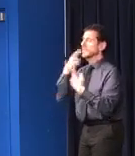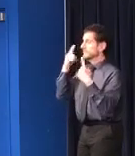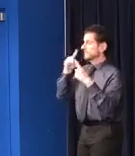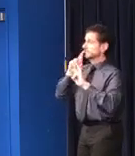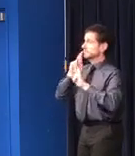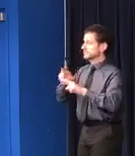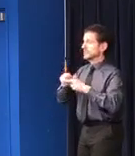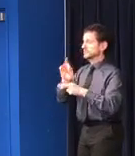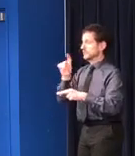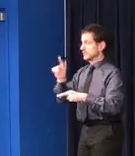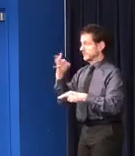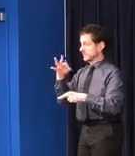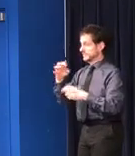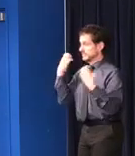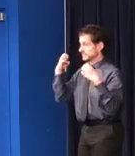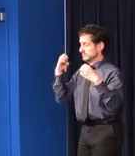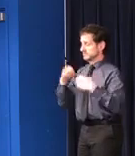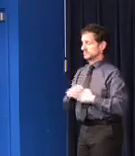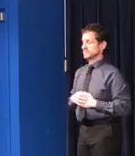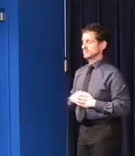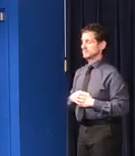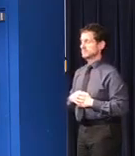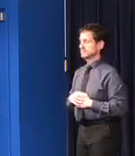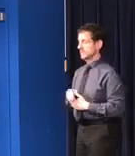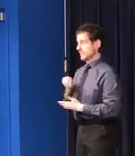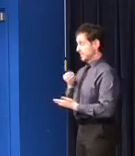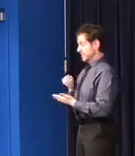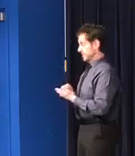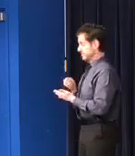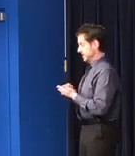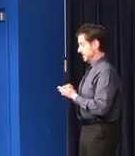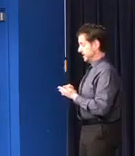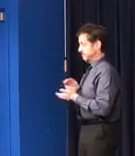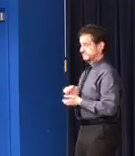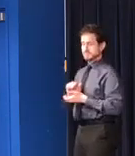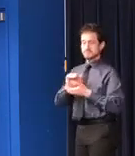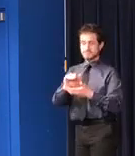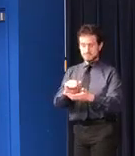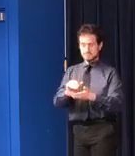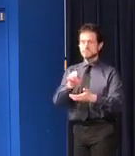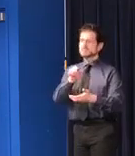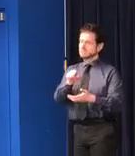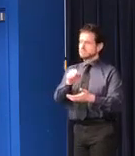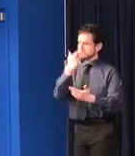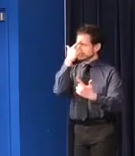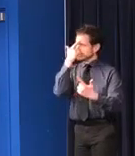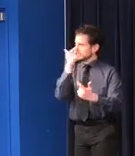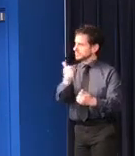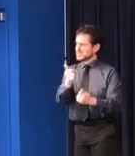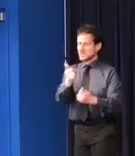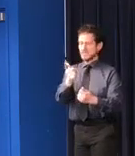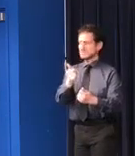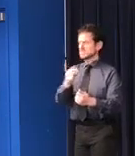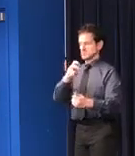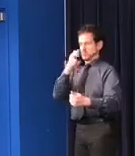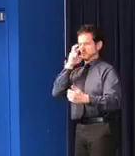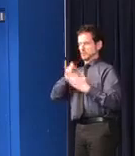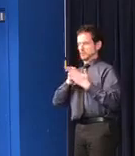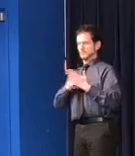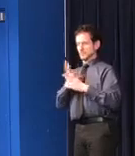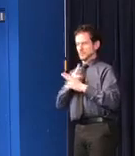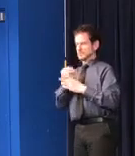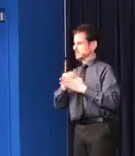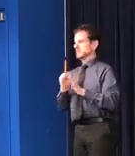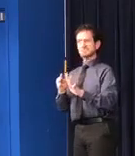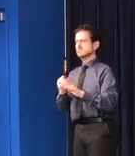COVID-19 emergency. While the funds are intended to be flexible within that focus in order to supplement local resources